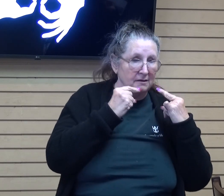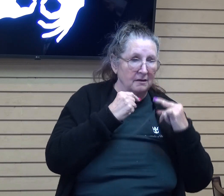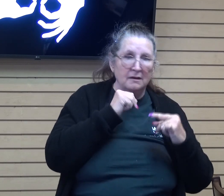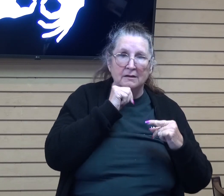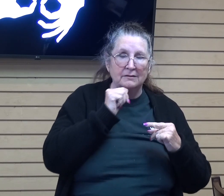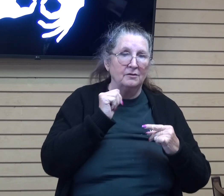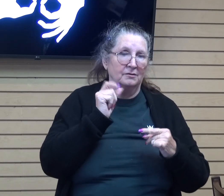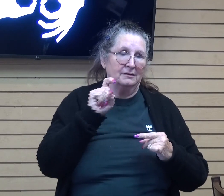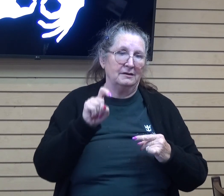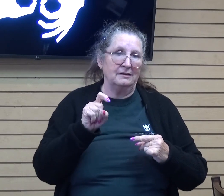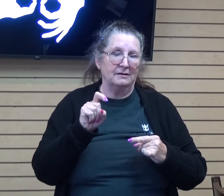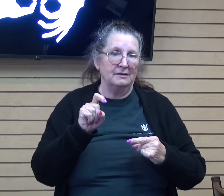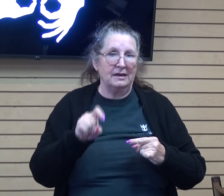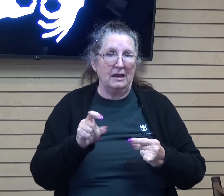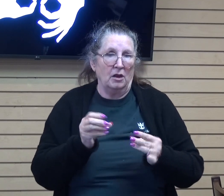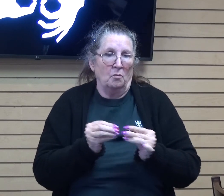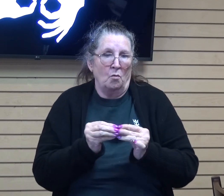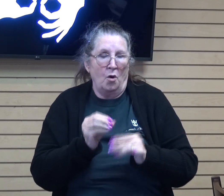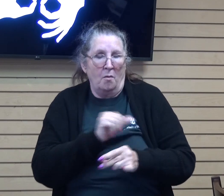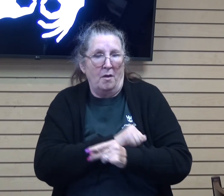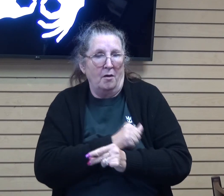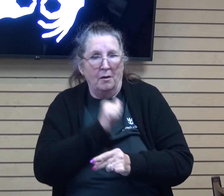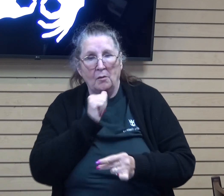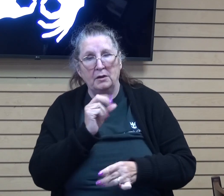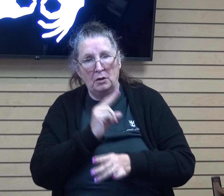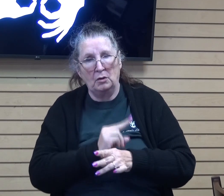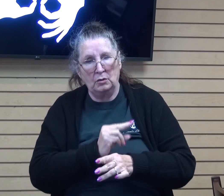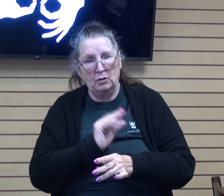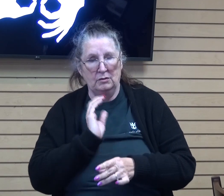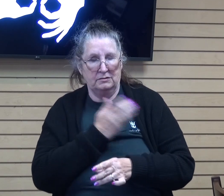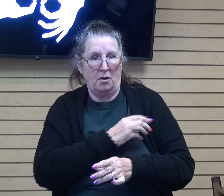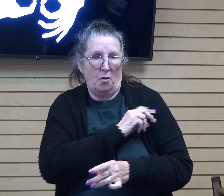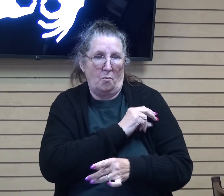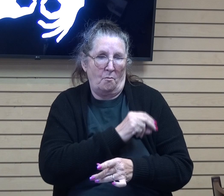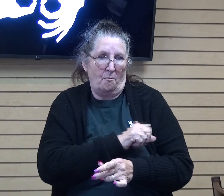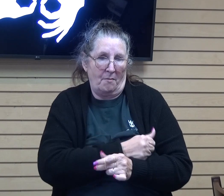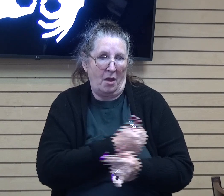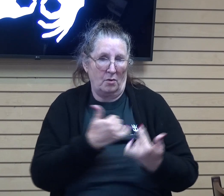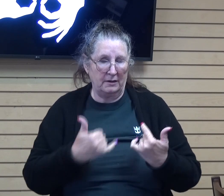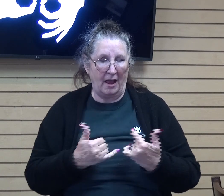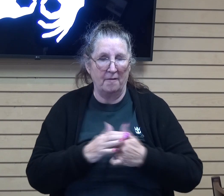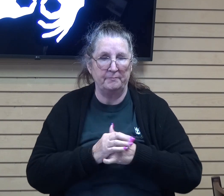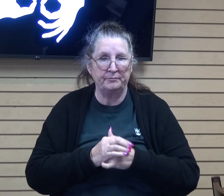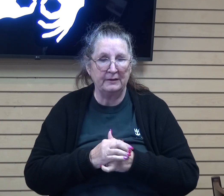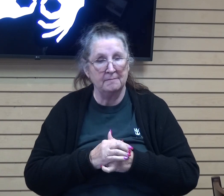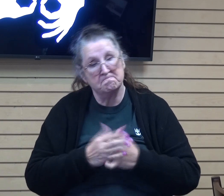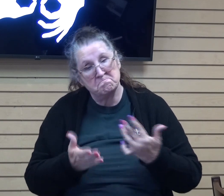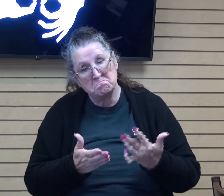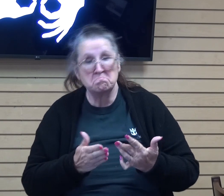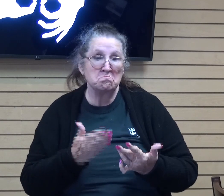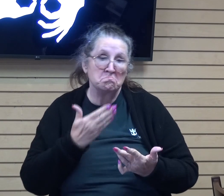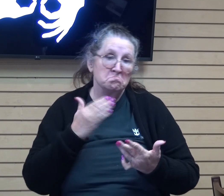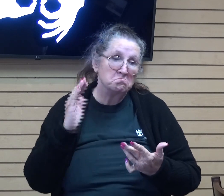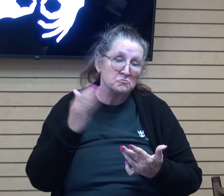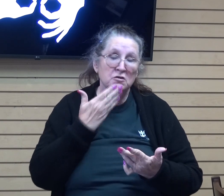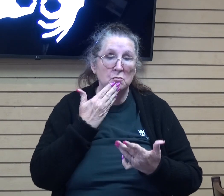power it's because we fail to use the power that's already in us so we might say well that sounds good but how does that work